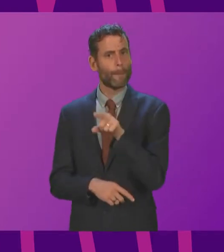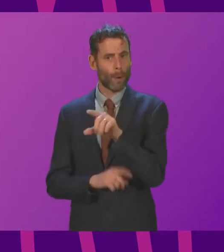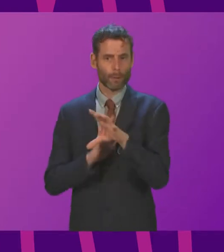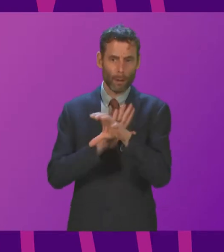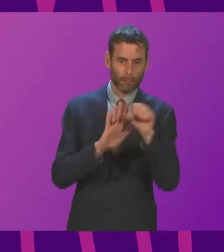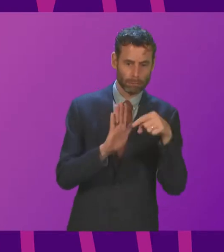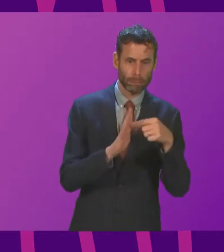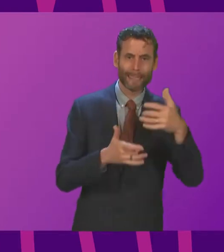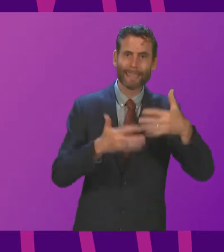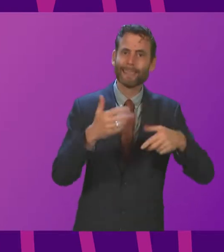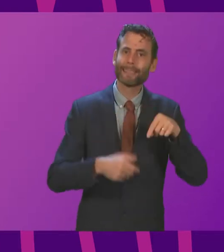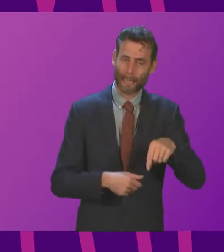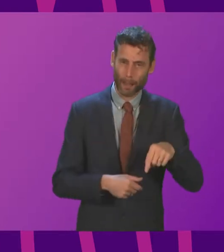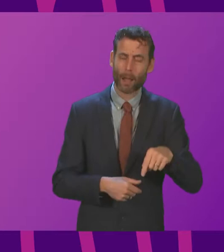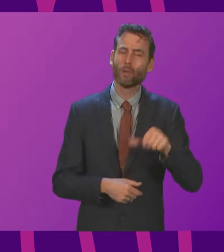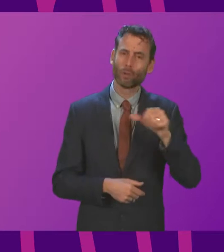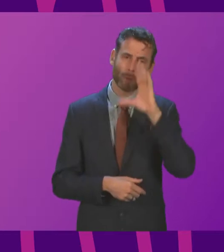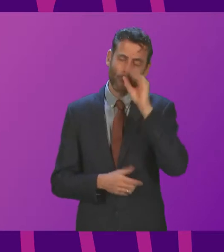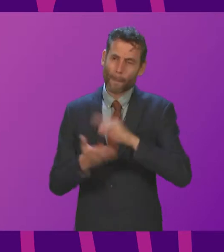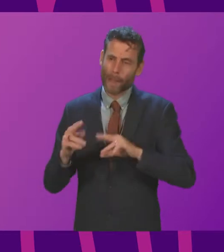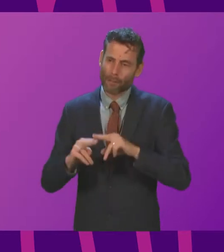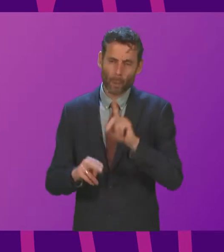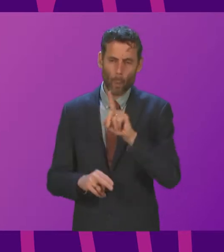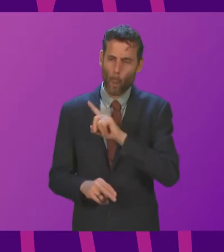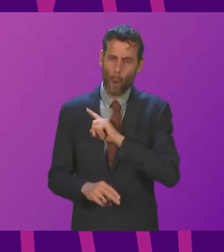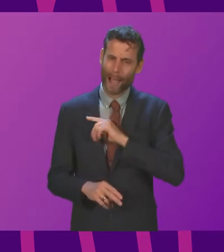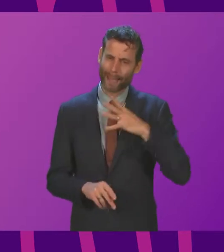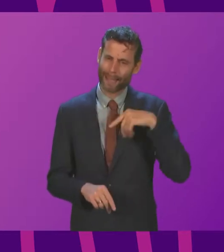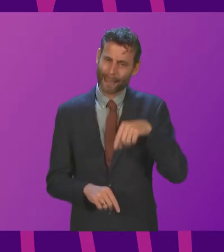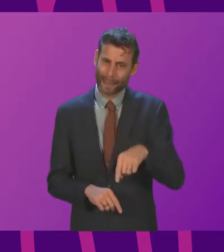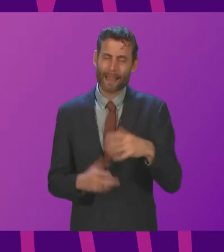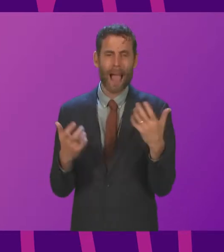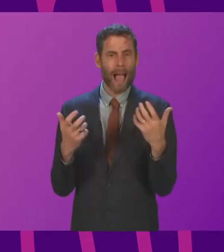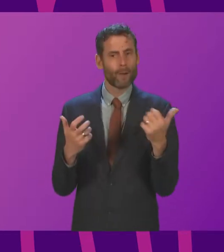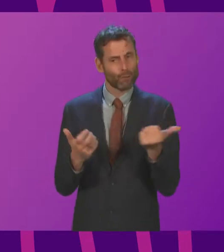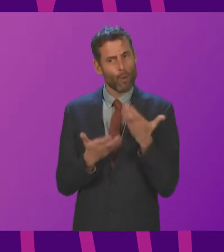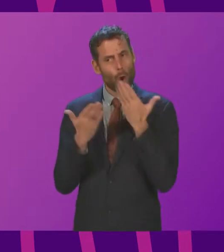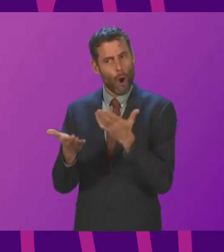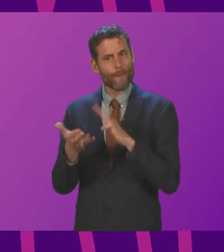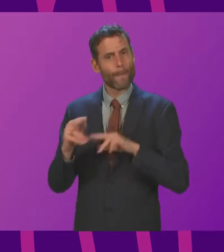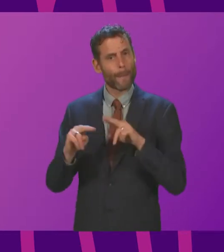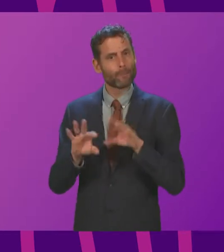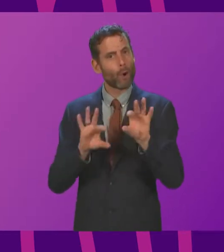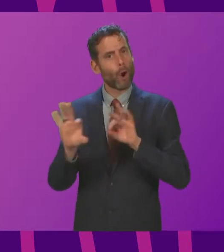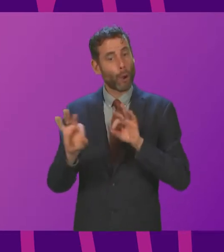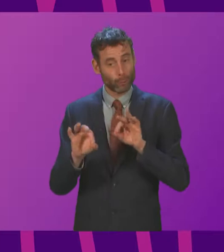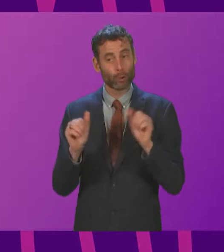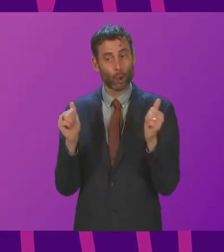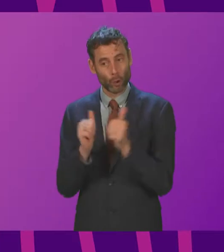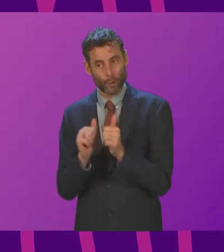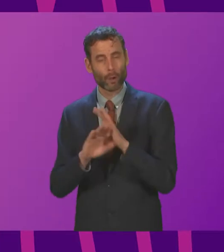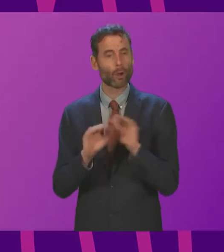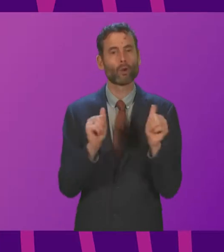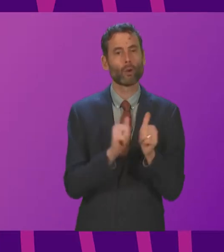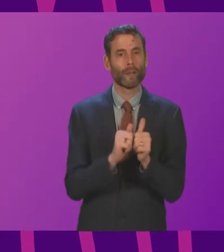pupils and parents. Information should also be provided on data protection, how to opt out, consent issues and alternative systems which may be used.